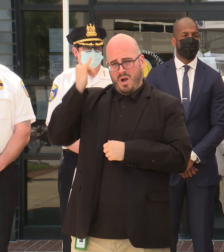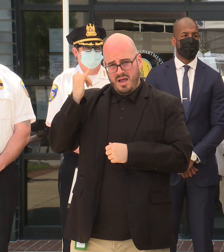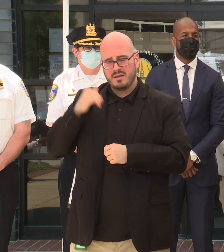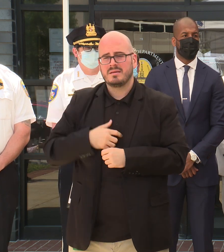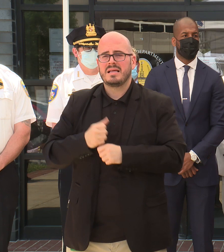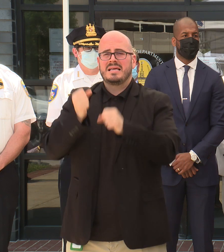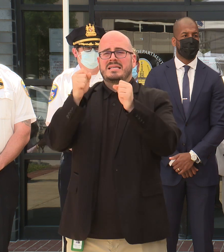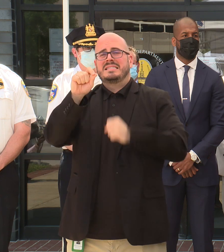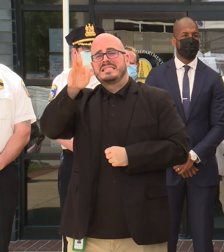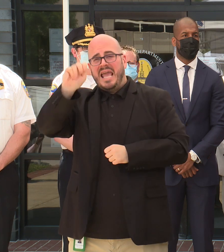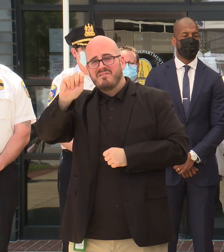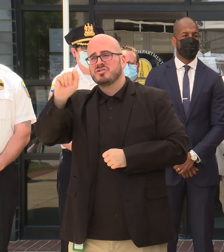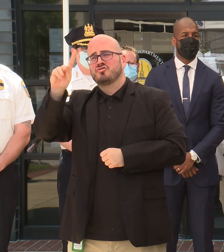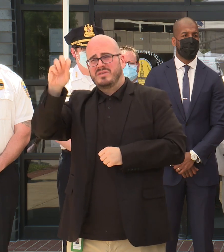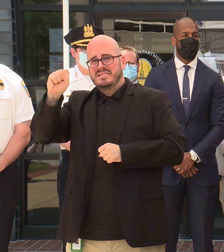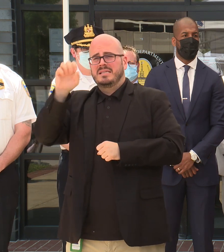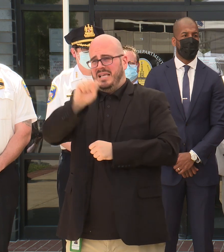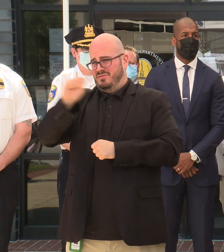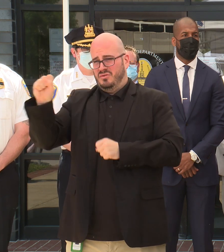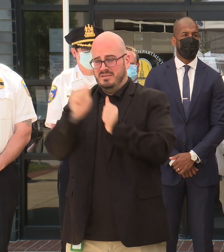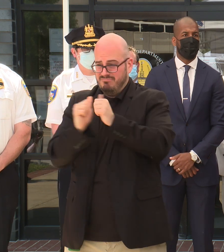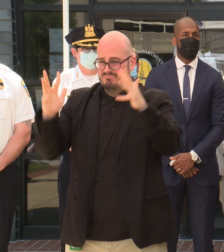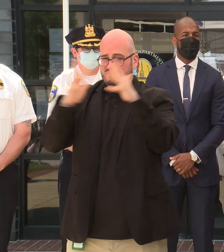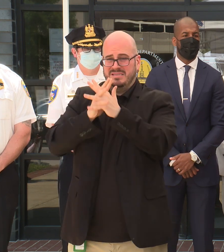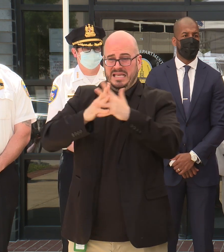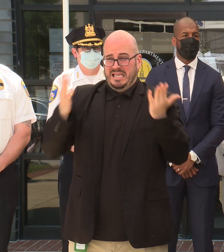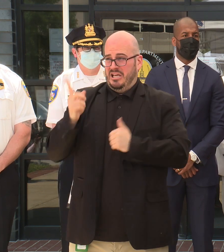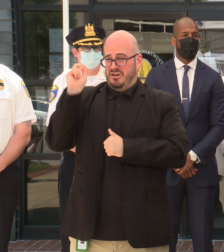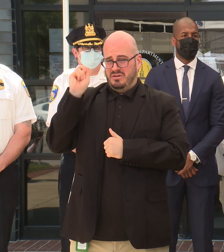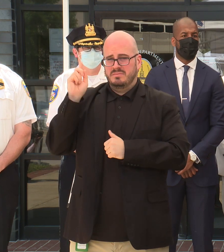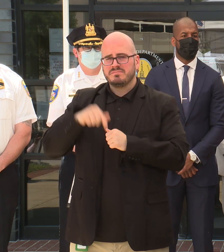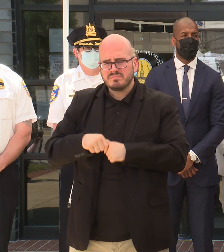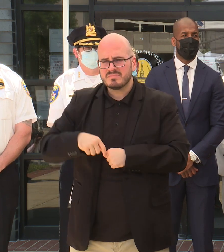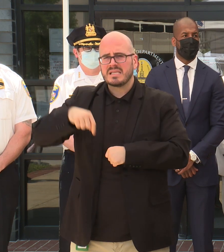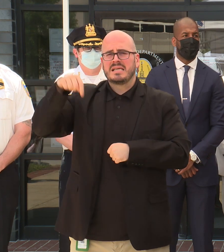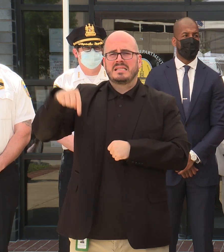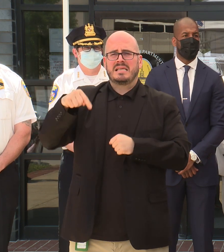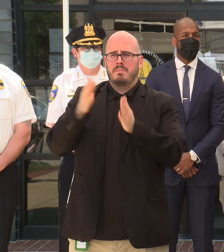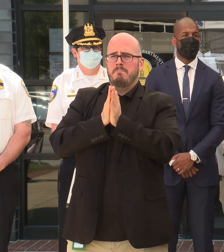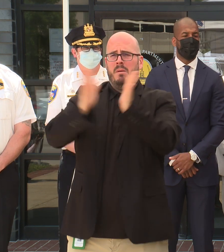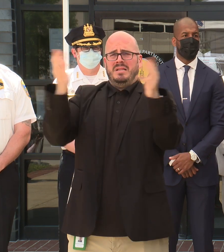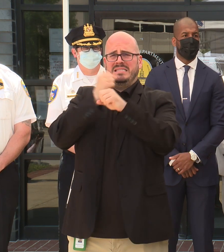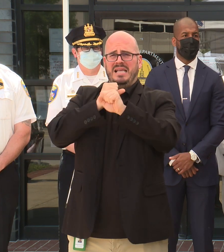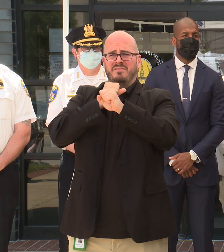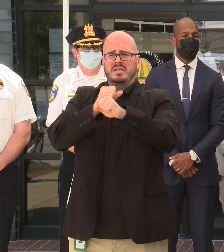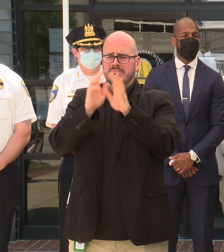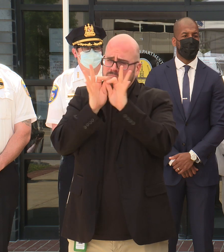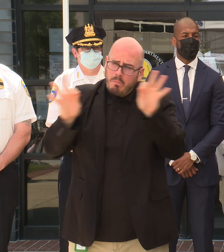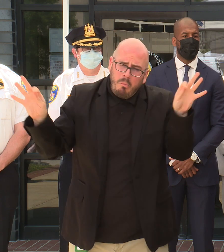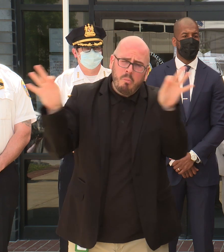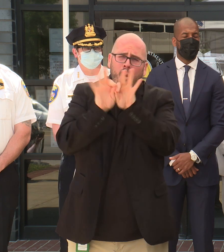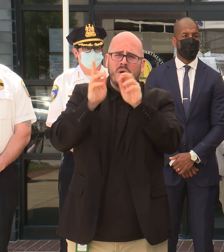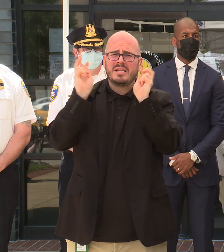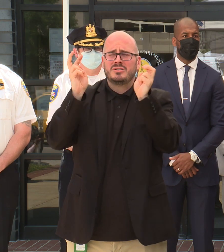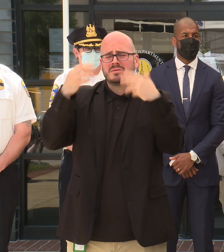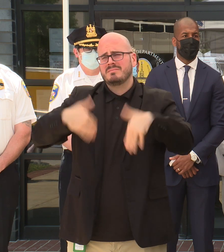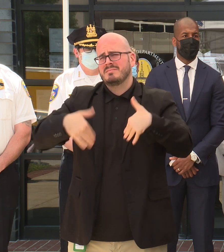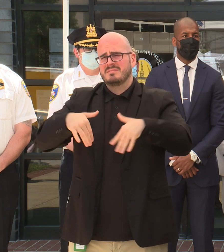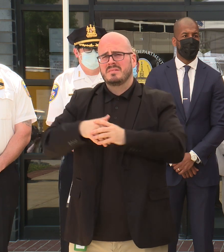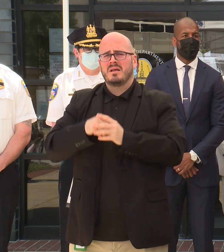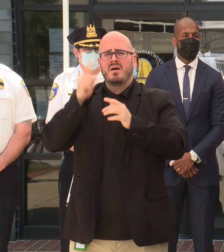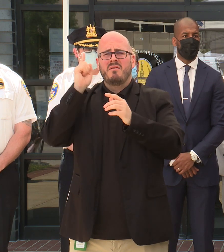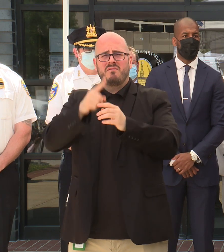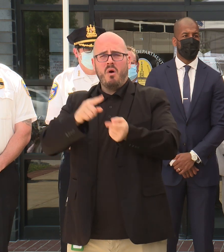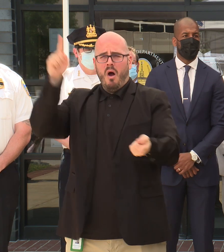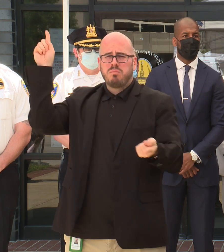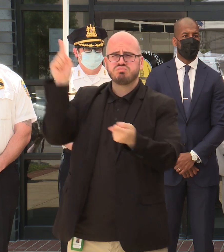And I've stated time and time again that public safety is a public health issue. To effectively cure violence, we must